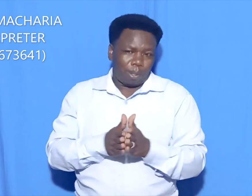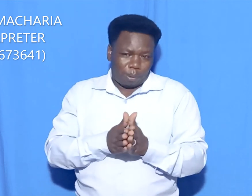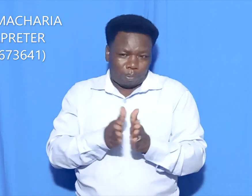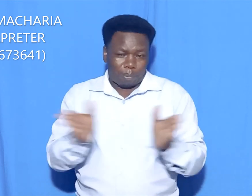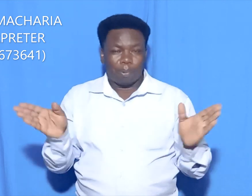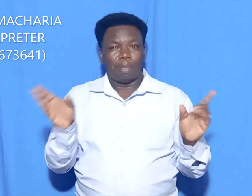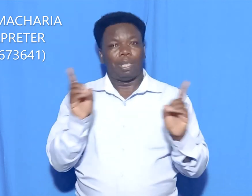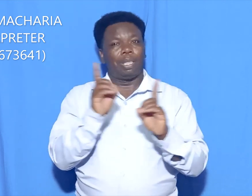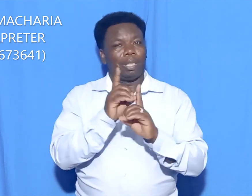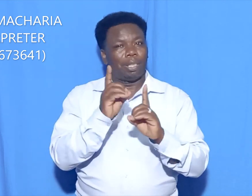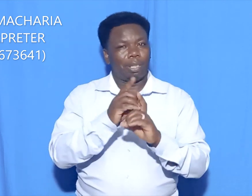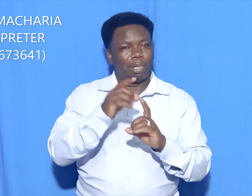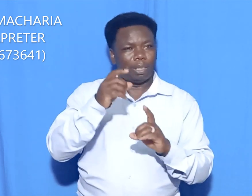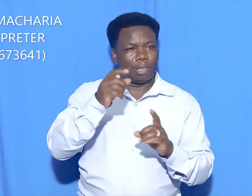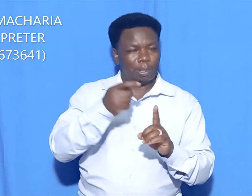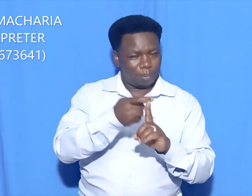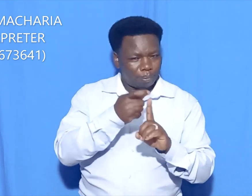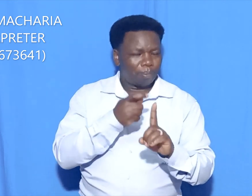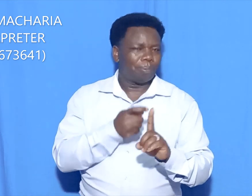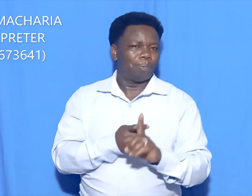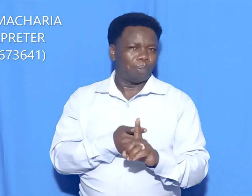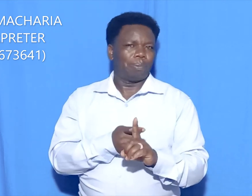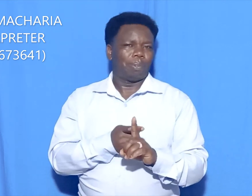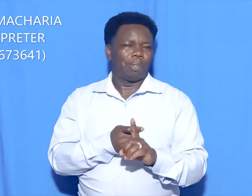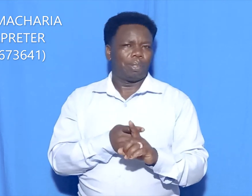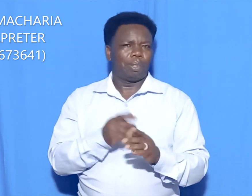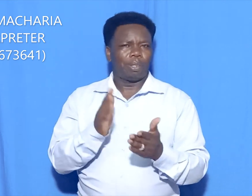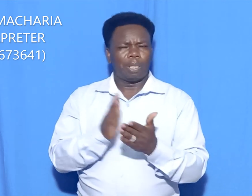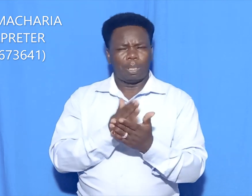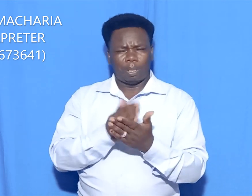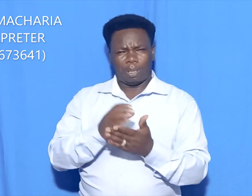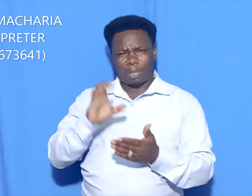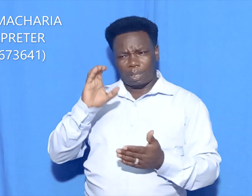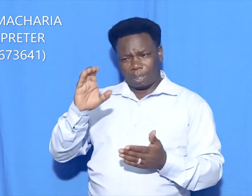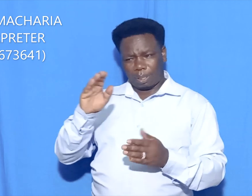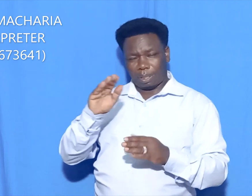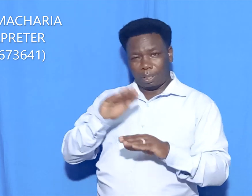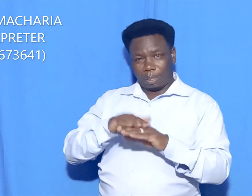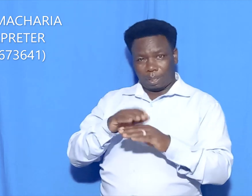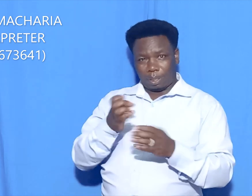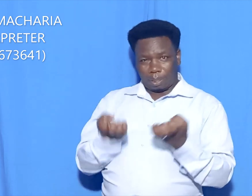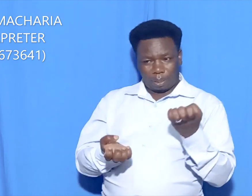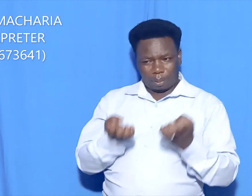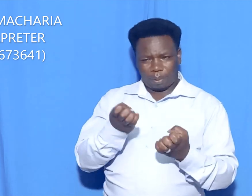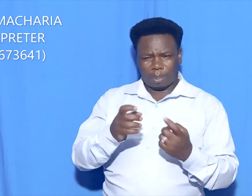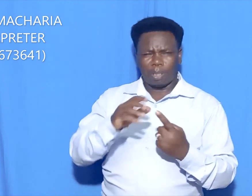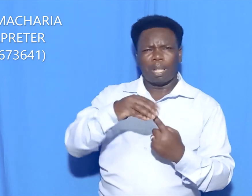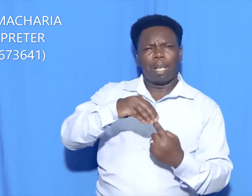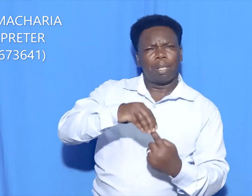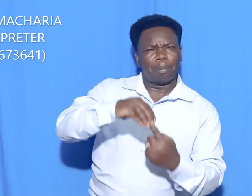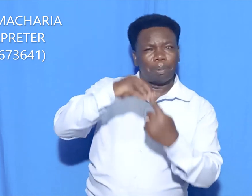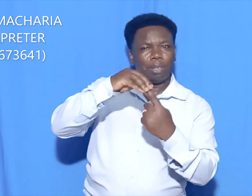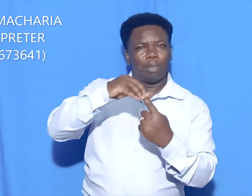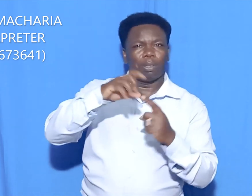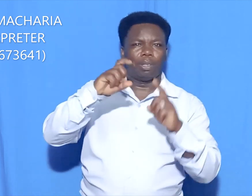10. 10. 11. 11.